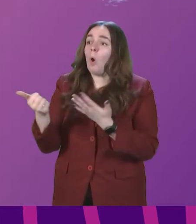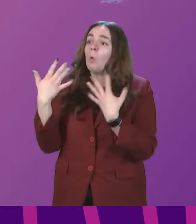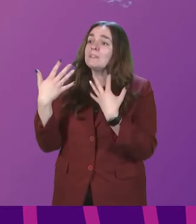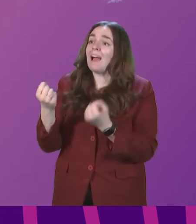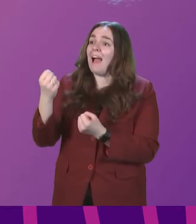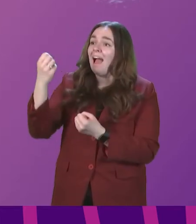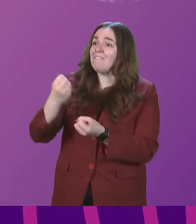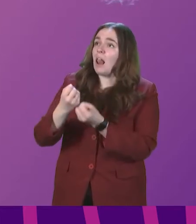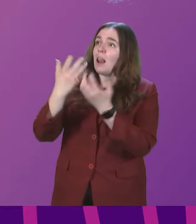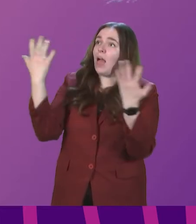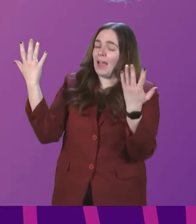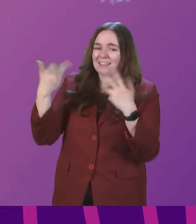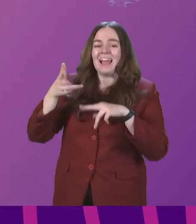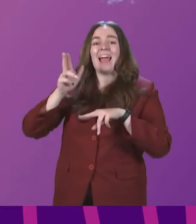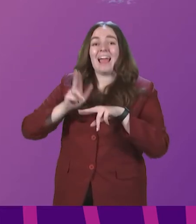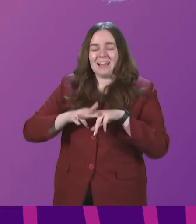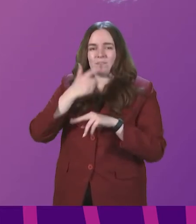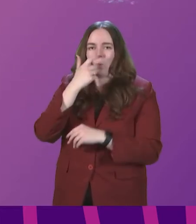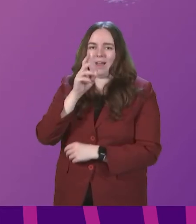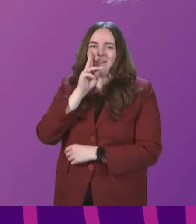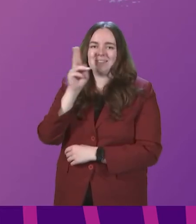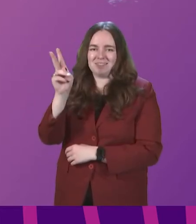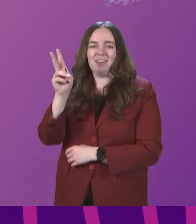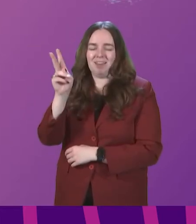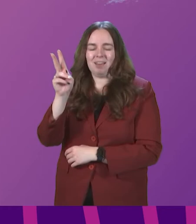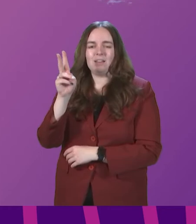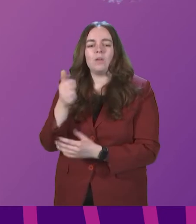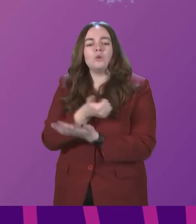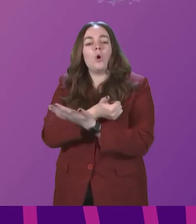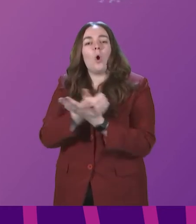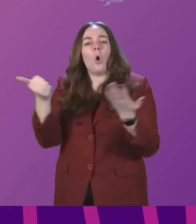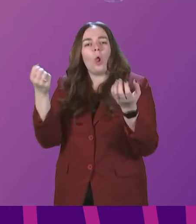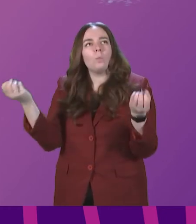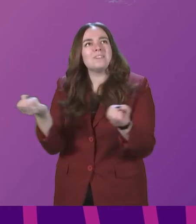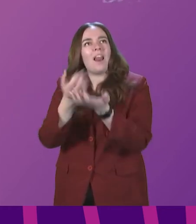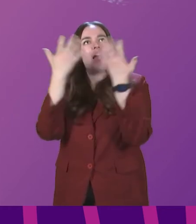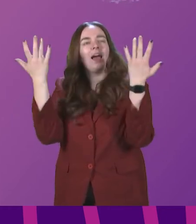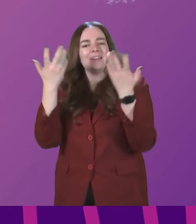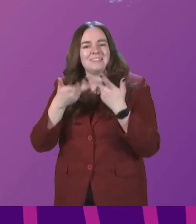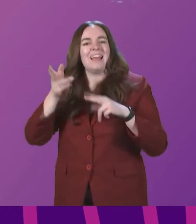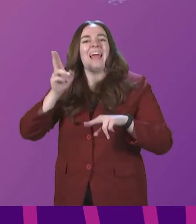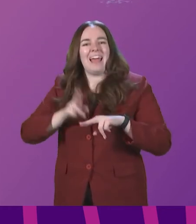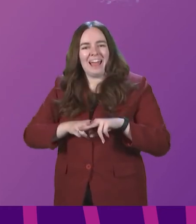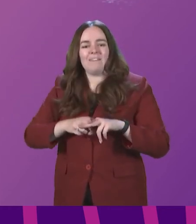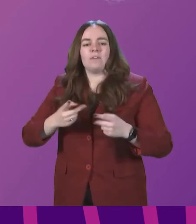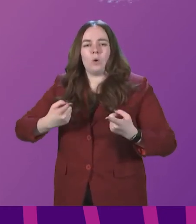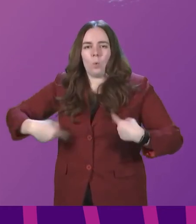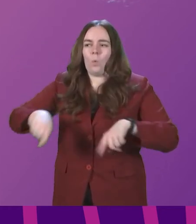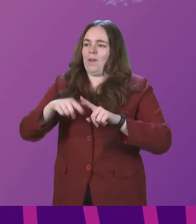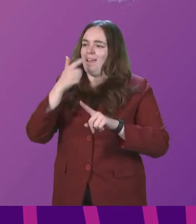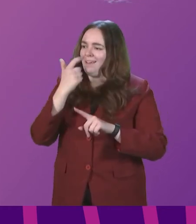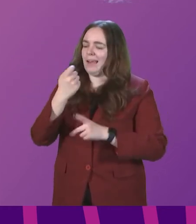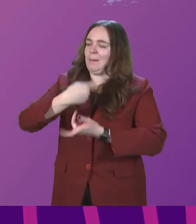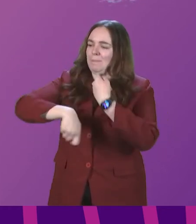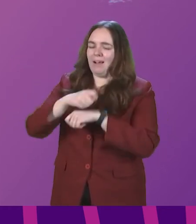if only we can see it. There is always light, if only we can be it.